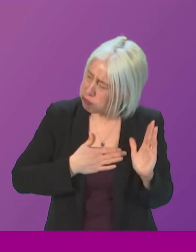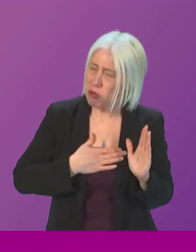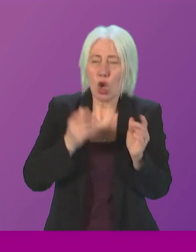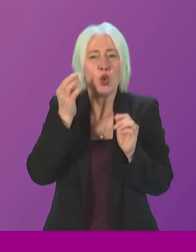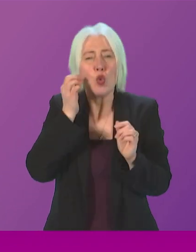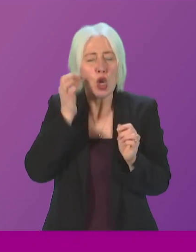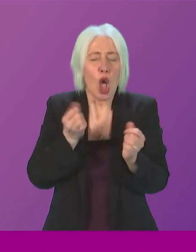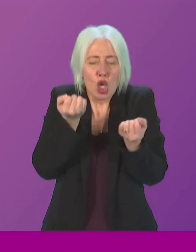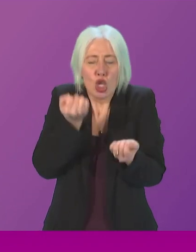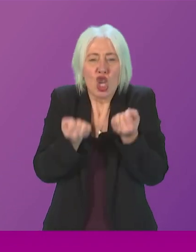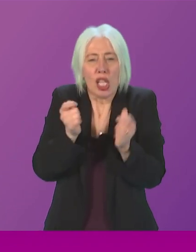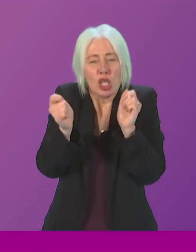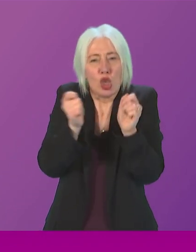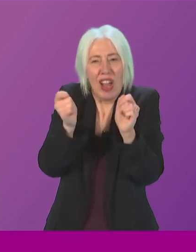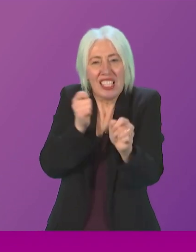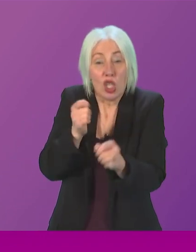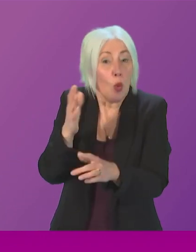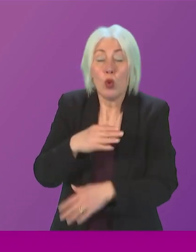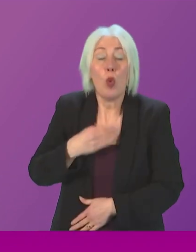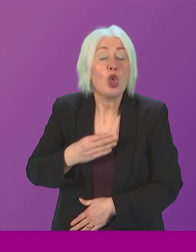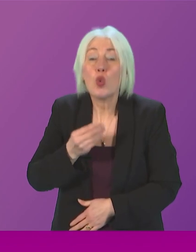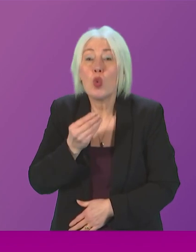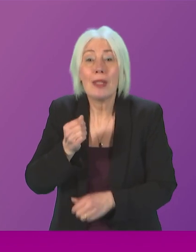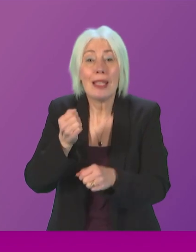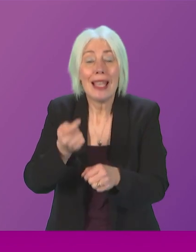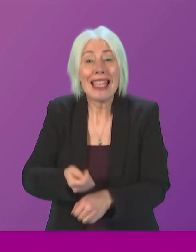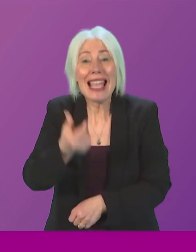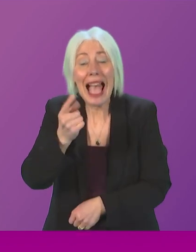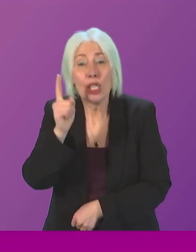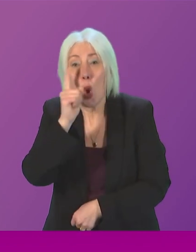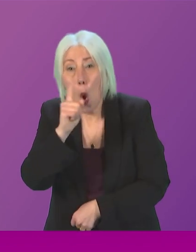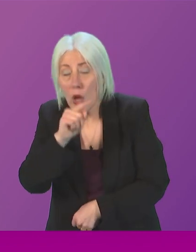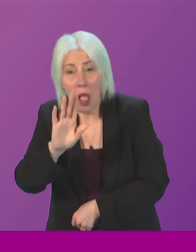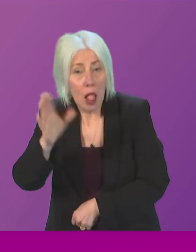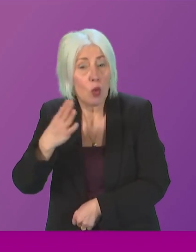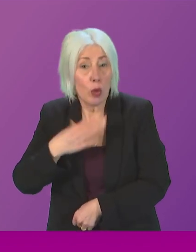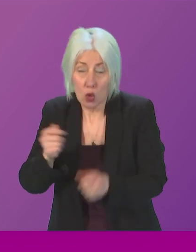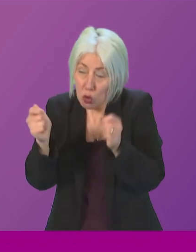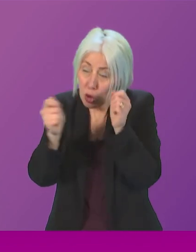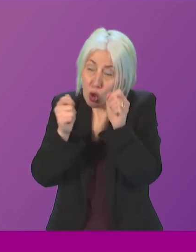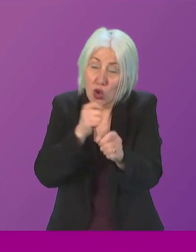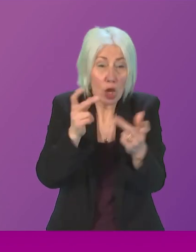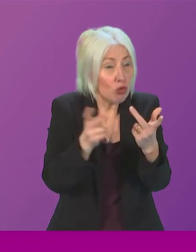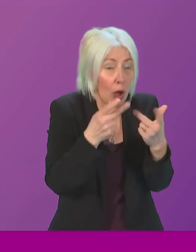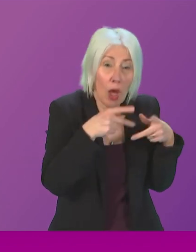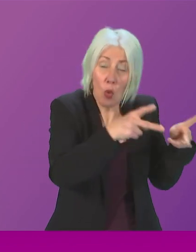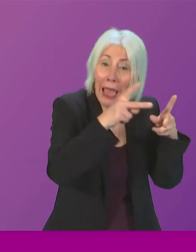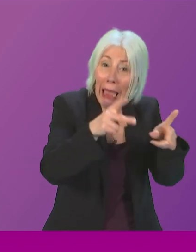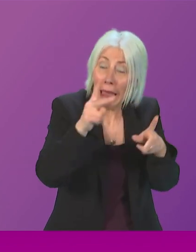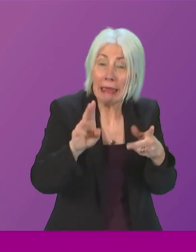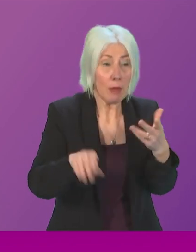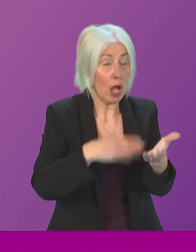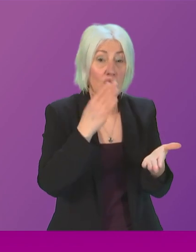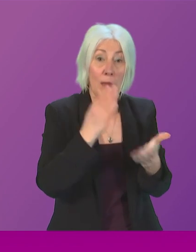transition a transition away from oil and gas but importantly and crucially for our economy and for our planet to make sure we